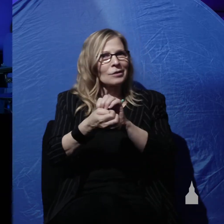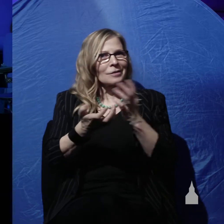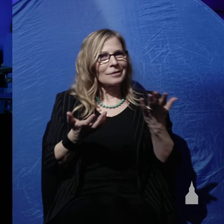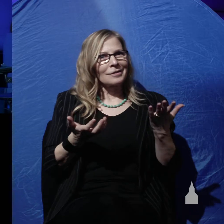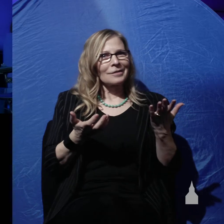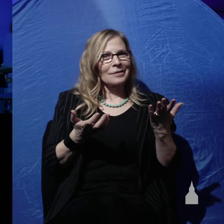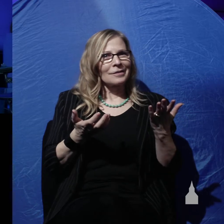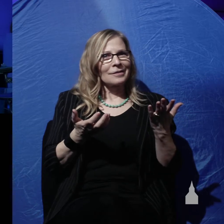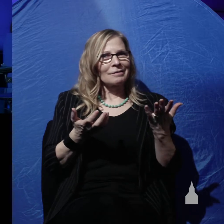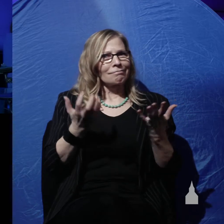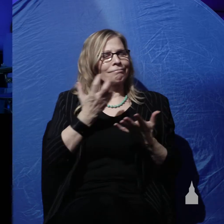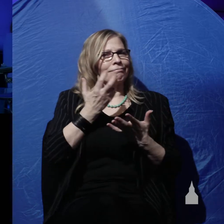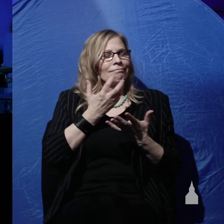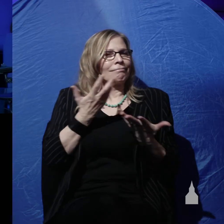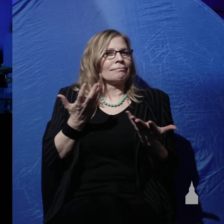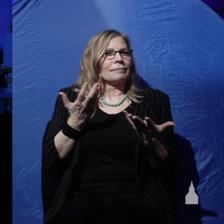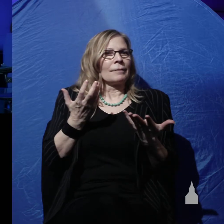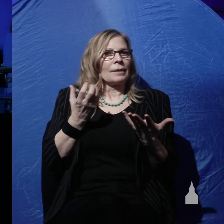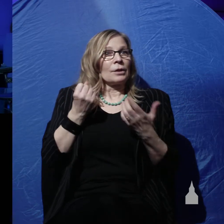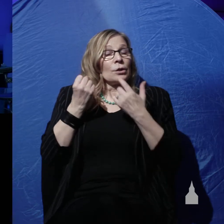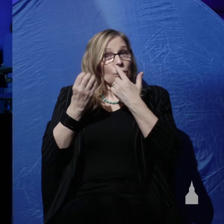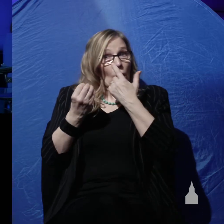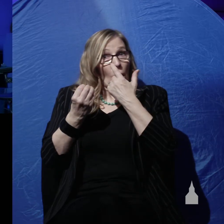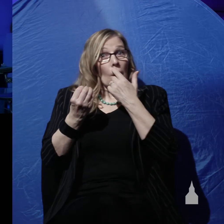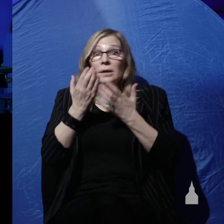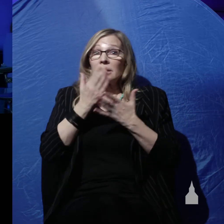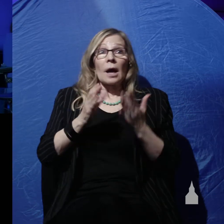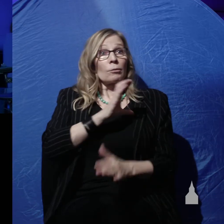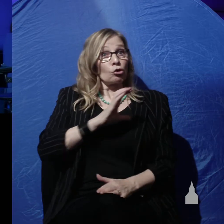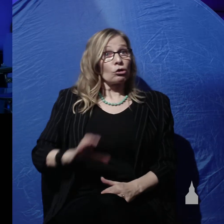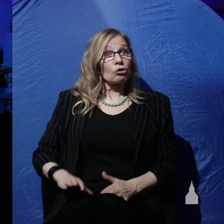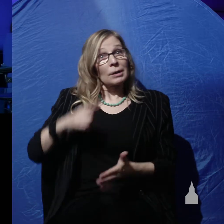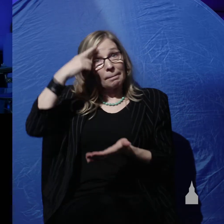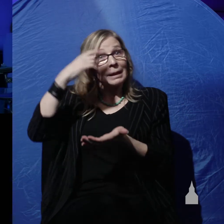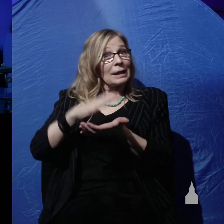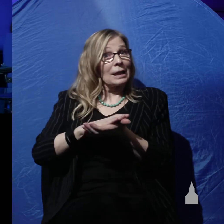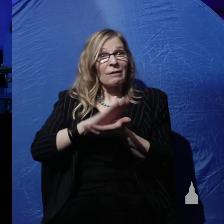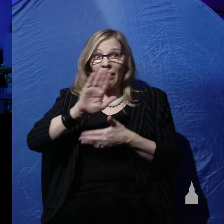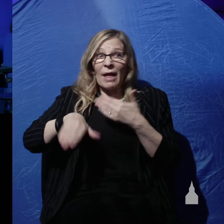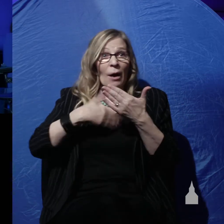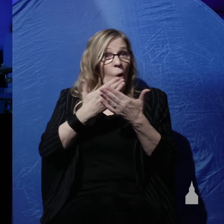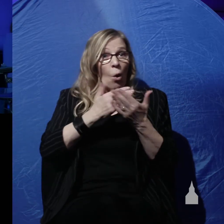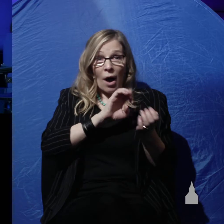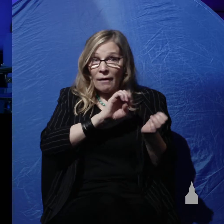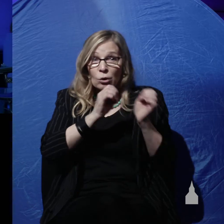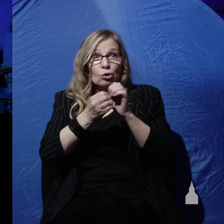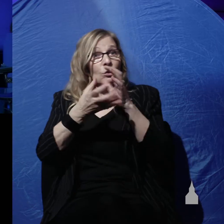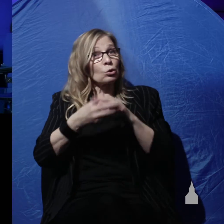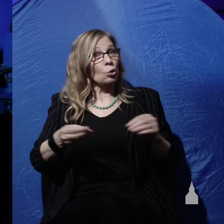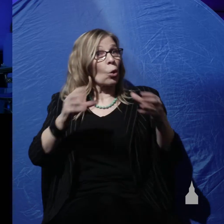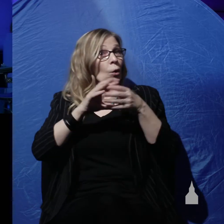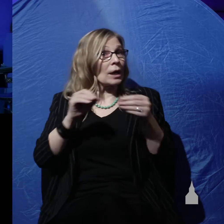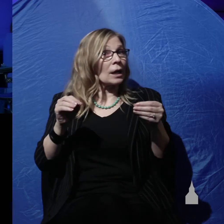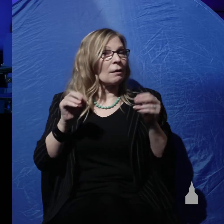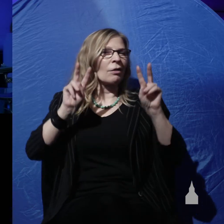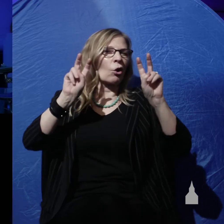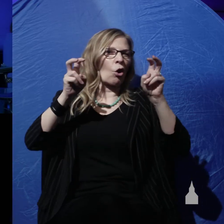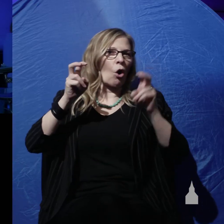So there are Christians who believe in the whole evolutionary story. They're called theistic evolutionists or